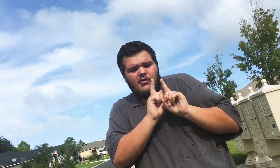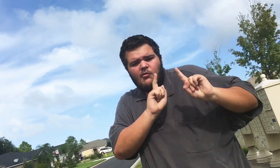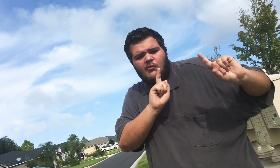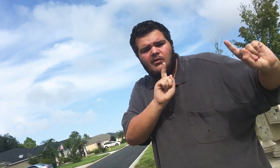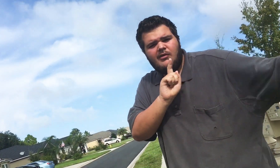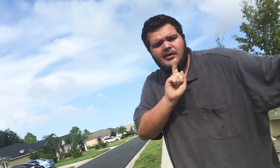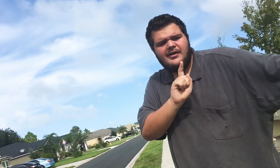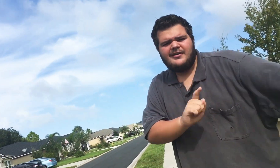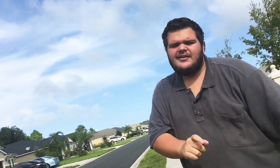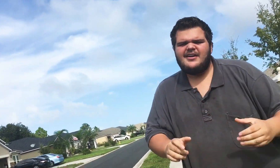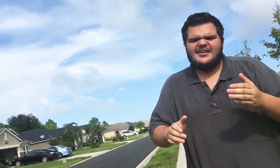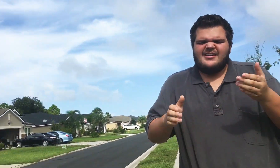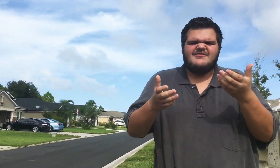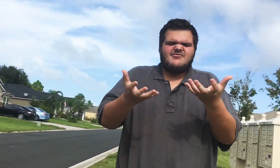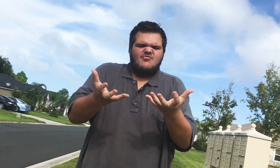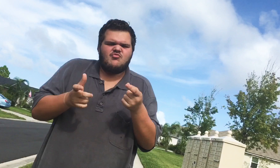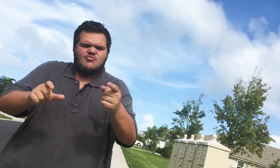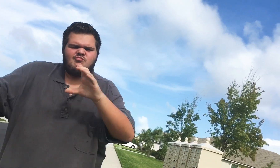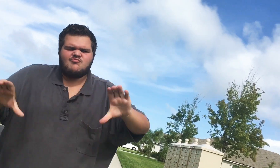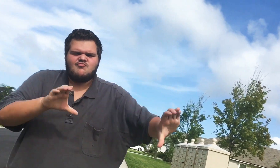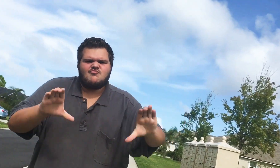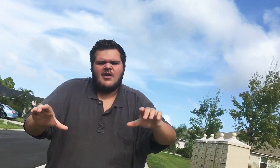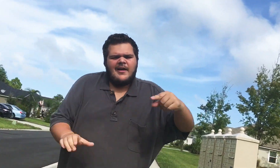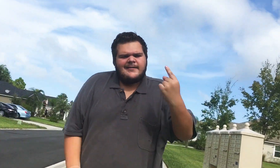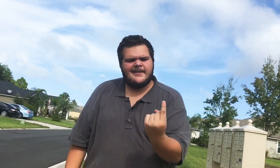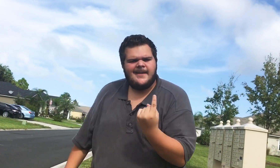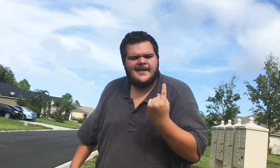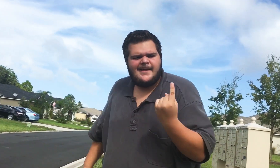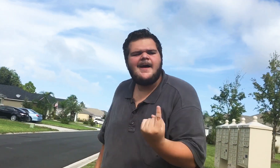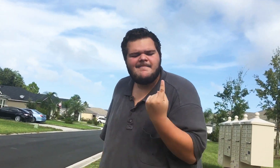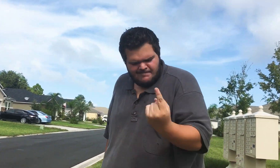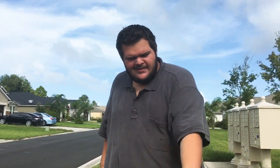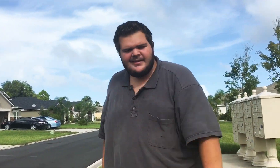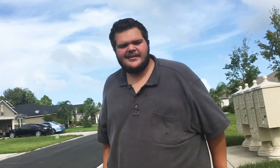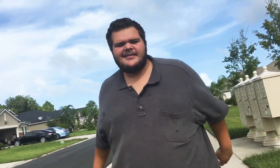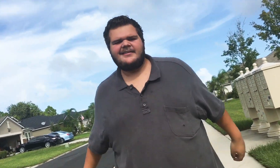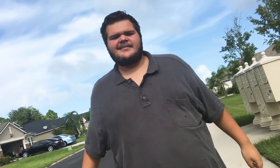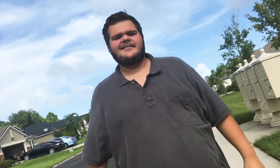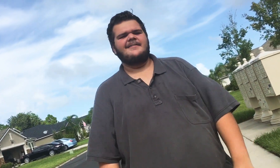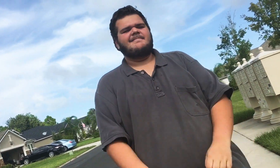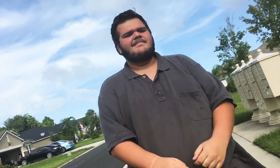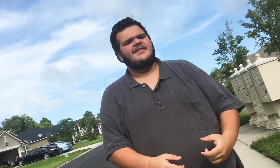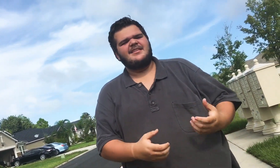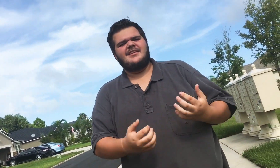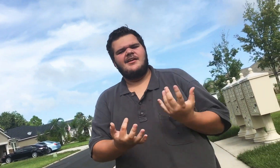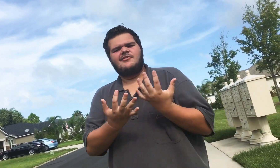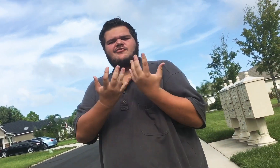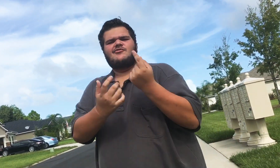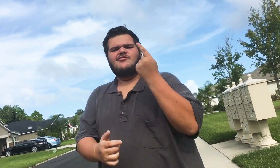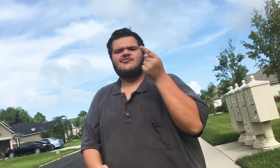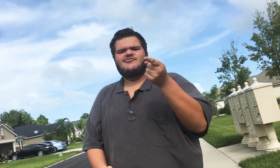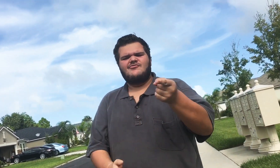run away I dare you to do something I'm waiting on you